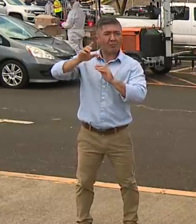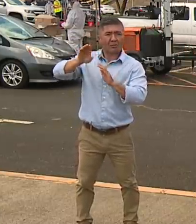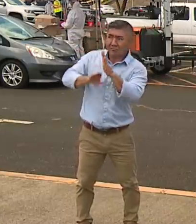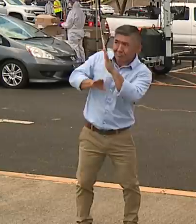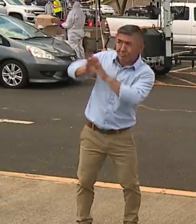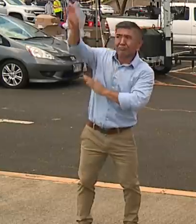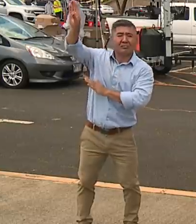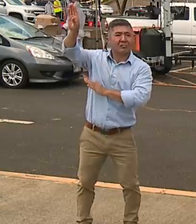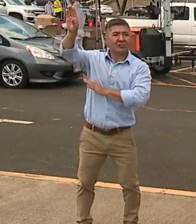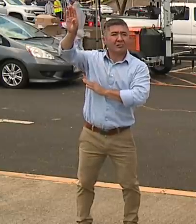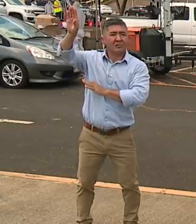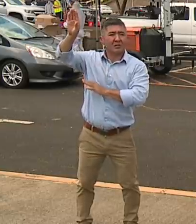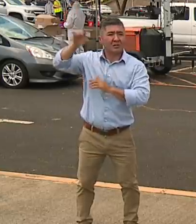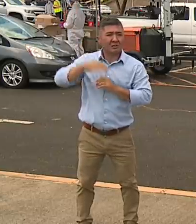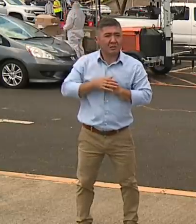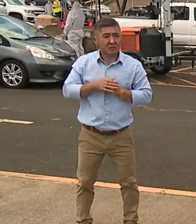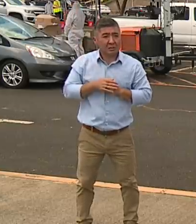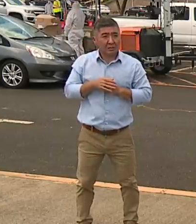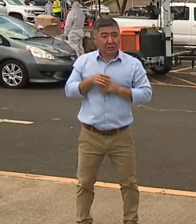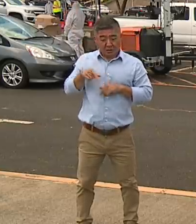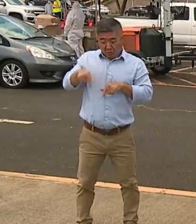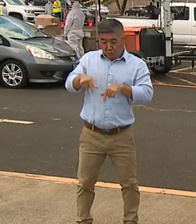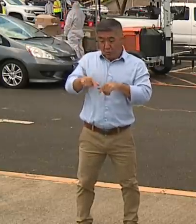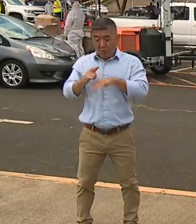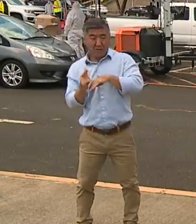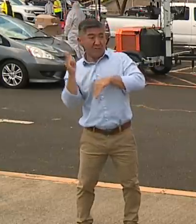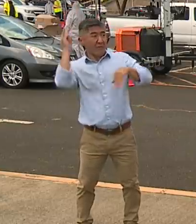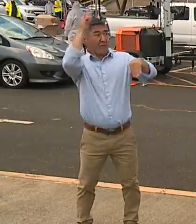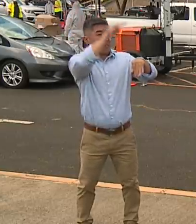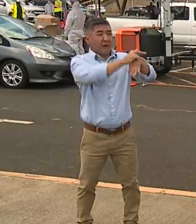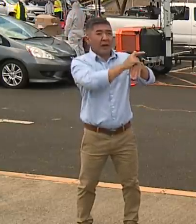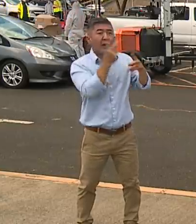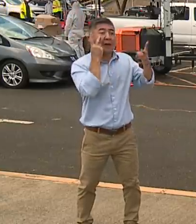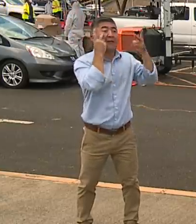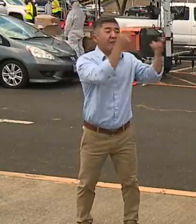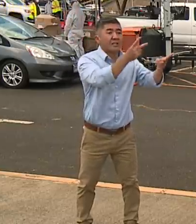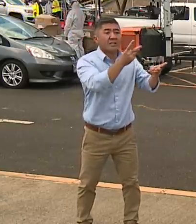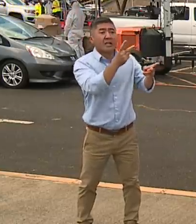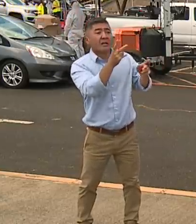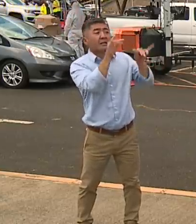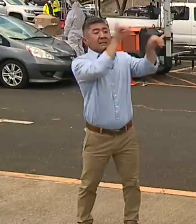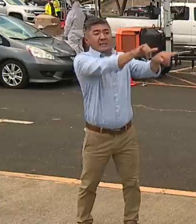they want to make sure that you're quarantined if you leave Oahu to go there. It's not so much an issue here.